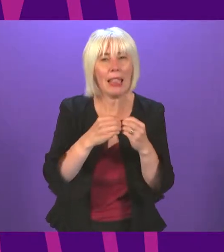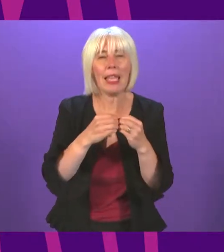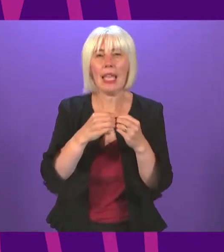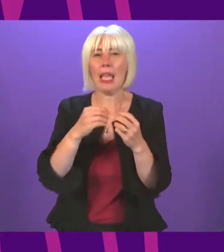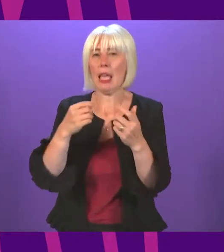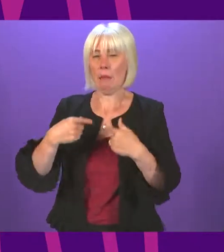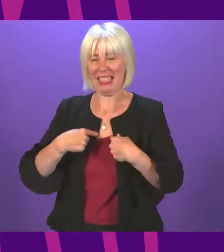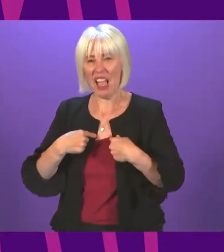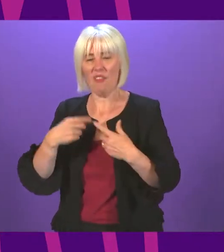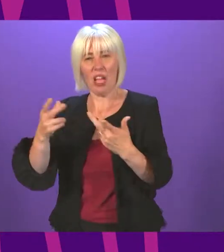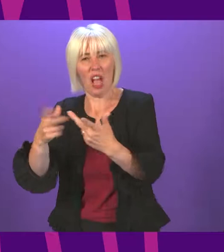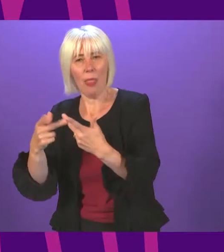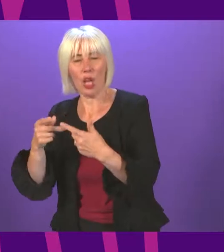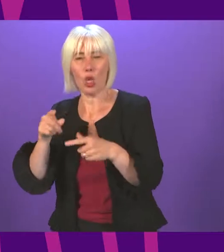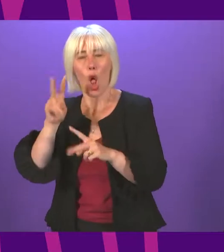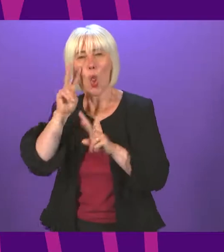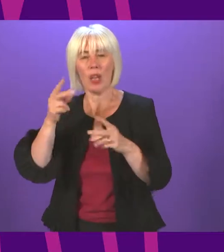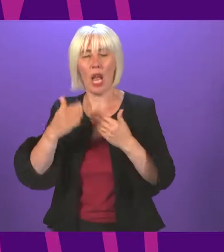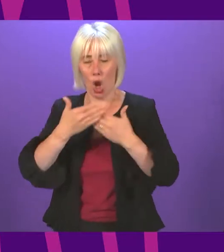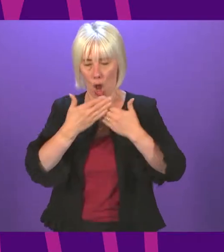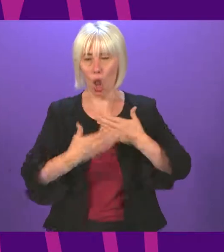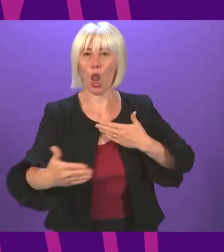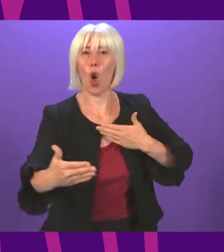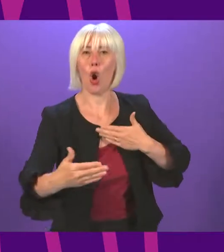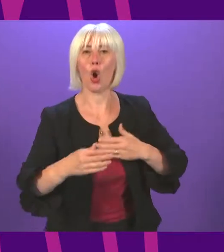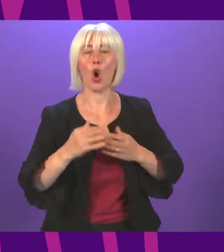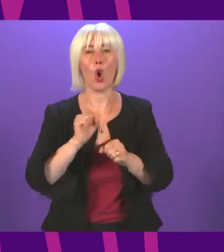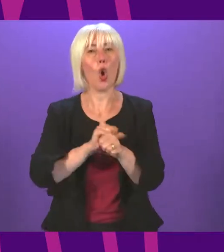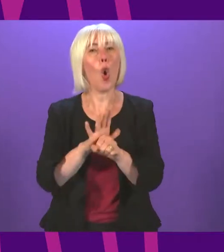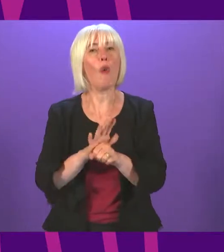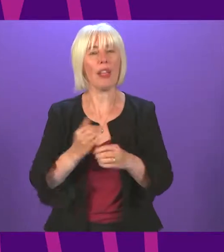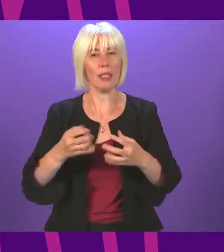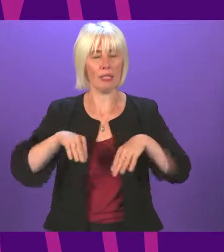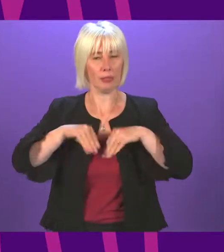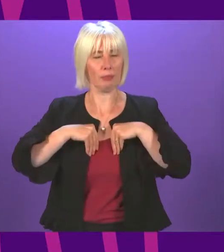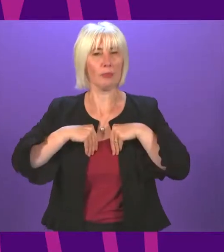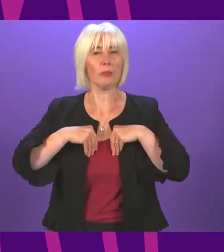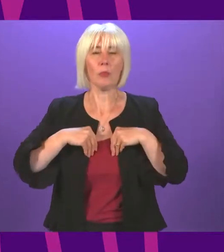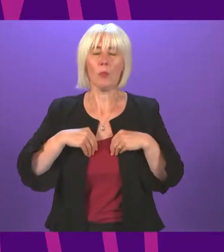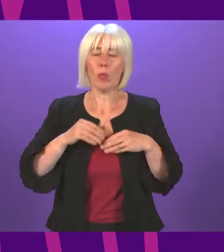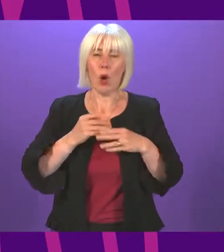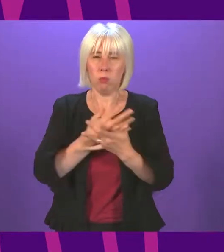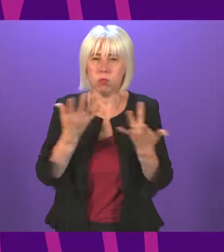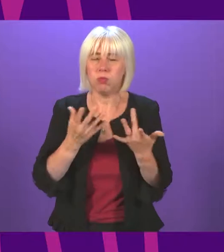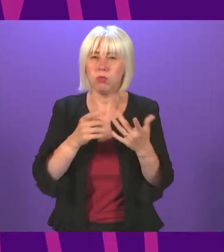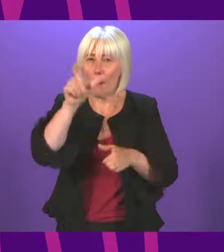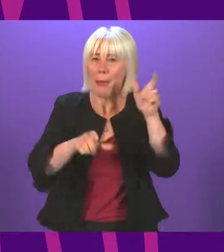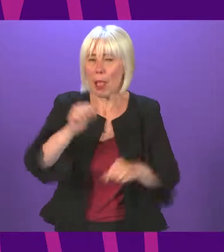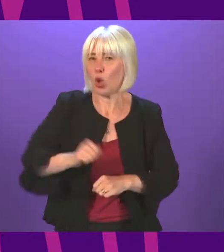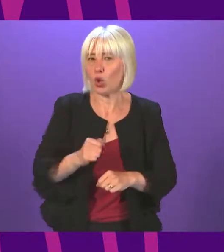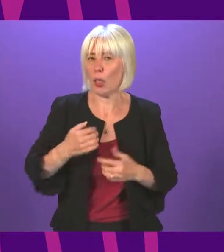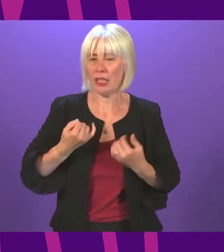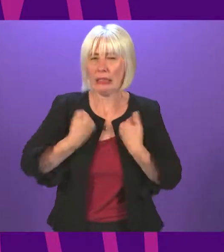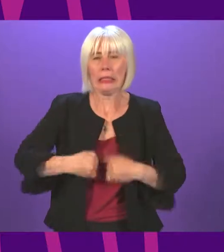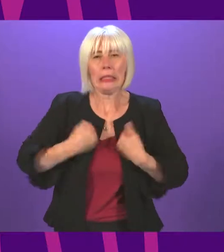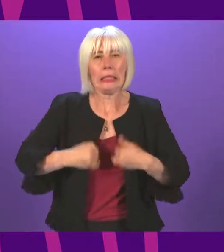Gulhani and myself on the issue of long Covid and that there are as many as 100,000 Scots facing this devastating condition without the